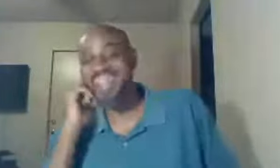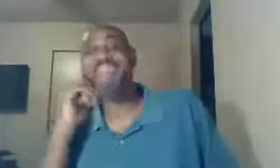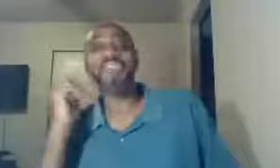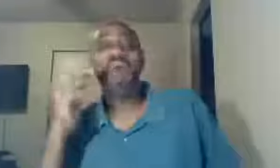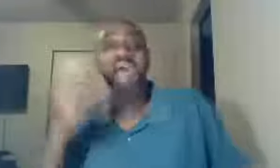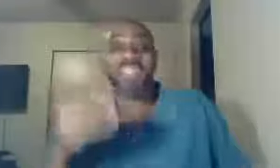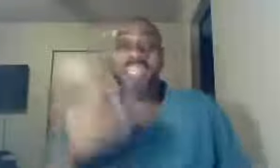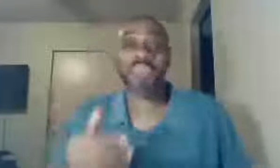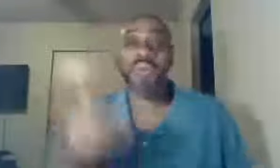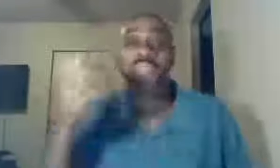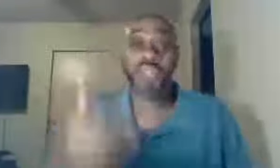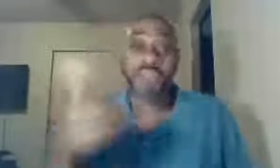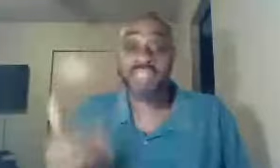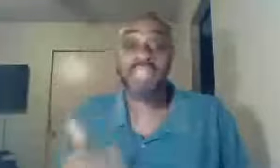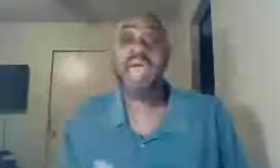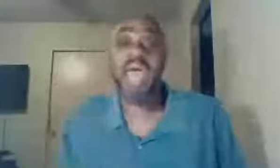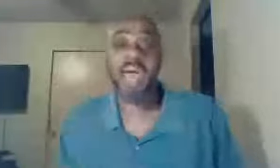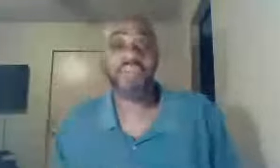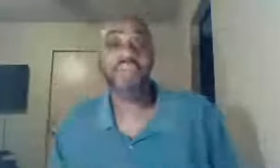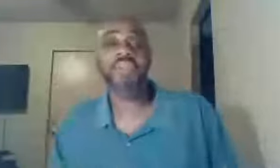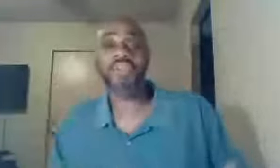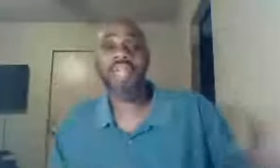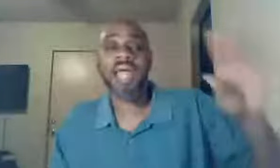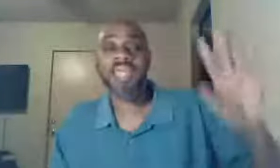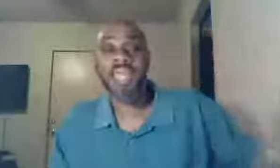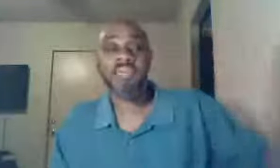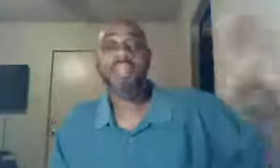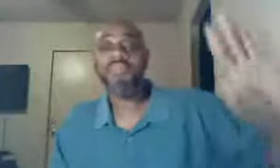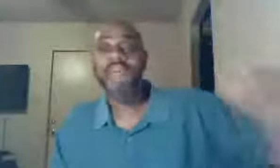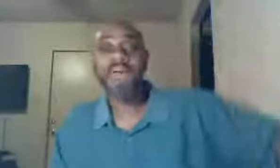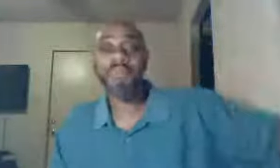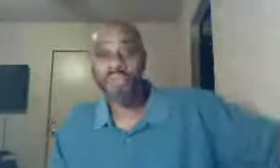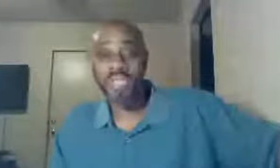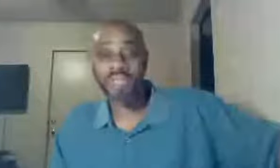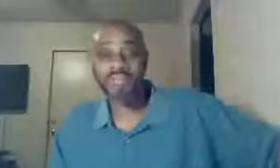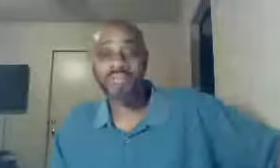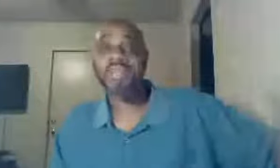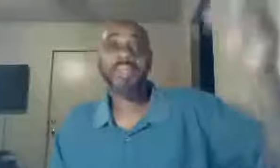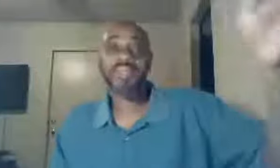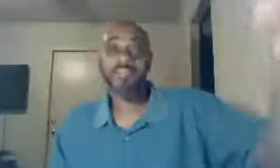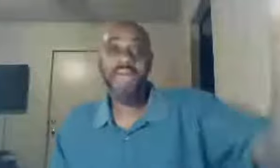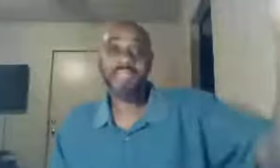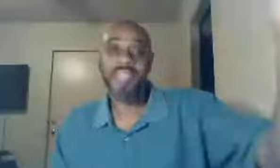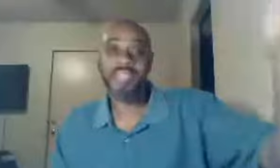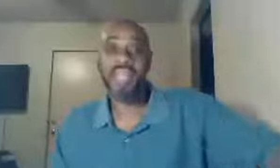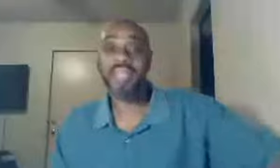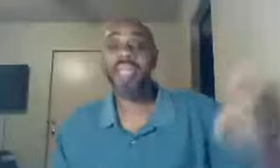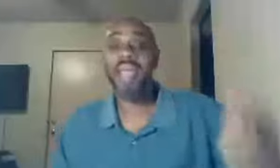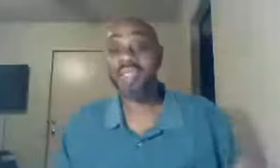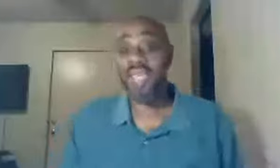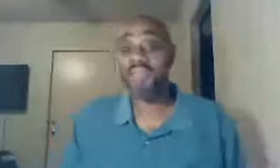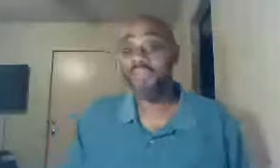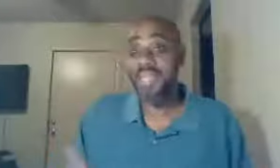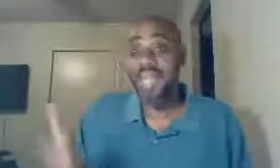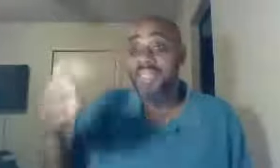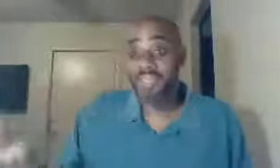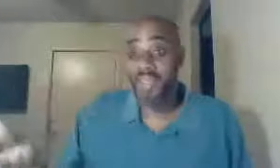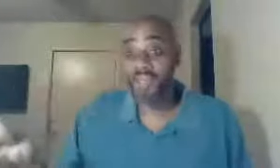so I sit through a service, and I have, so that I can get, that music, the message, and then I stay, for the next service,